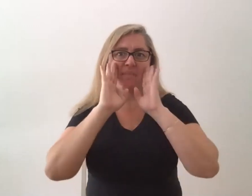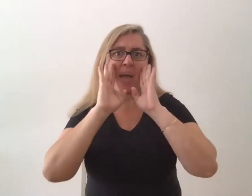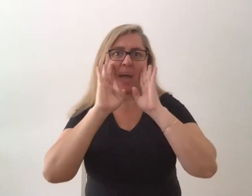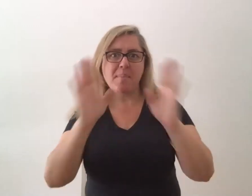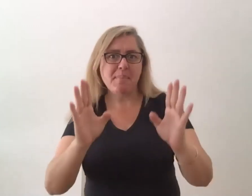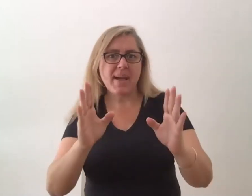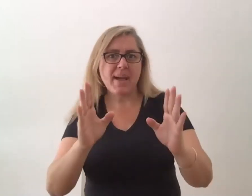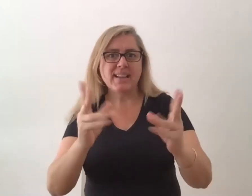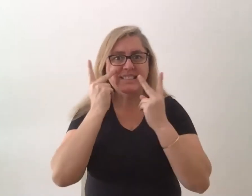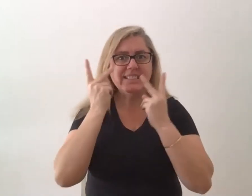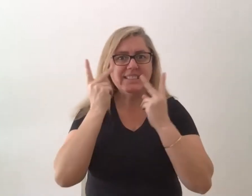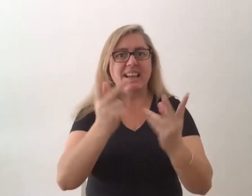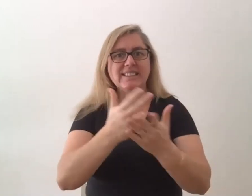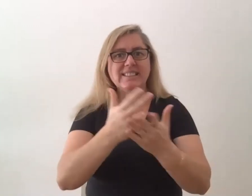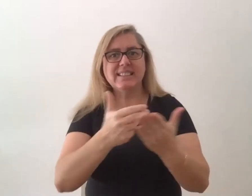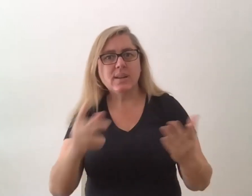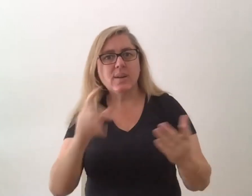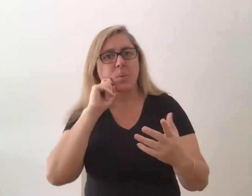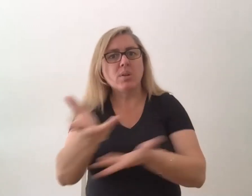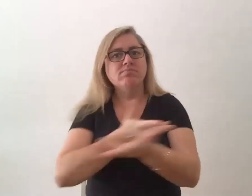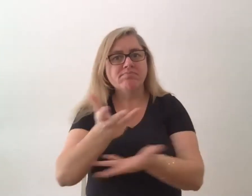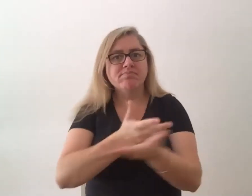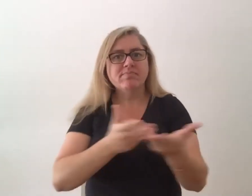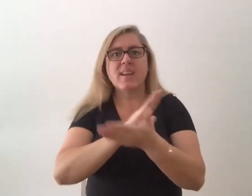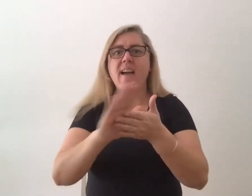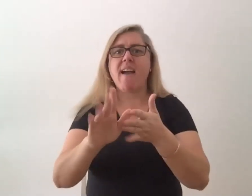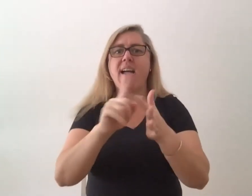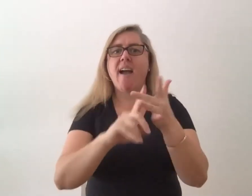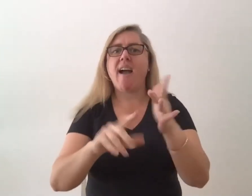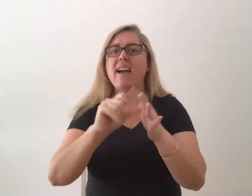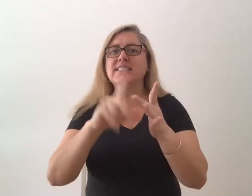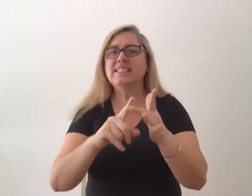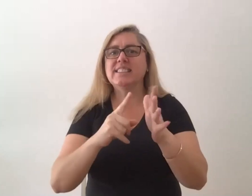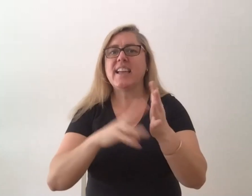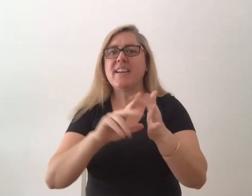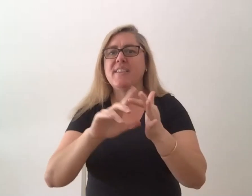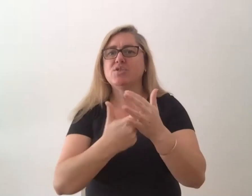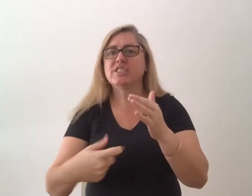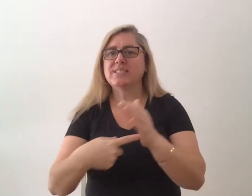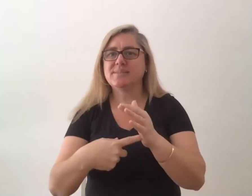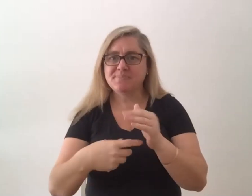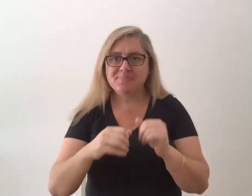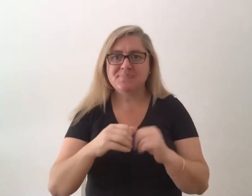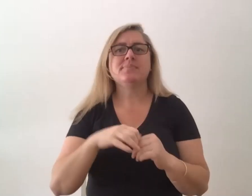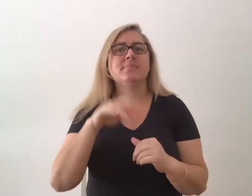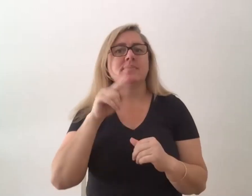I'm going to be chatting to today Heidi Everett. But before we get into